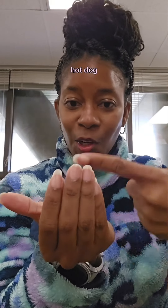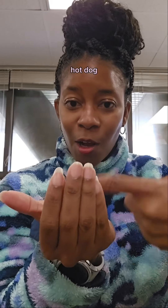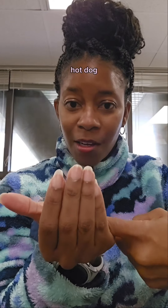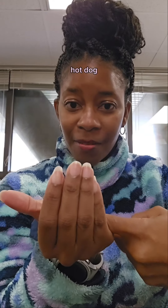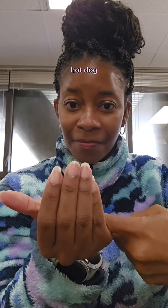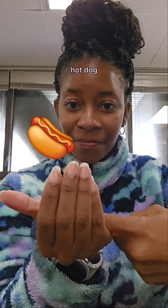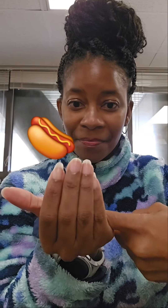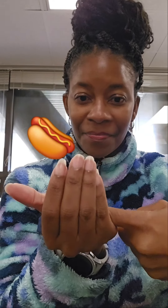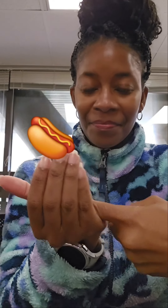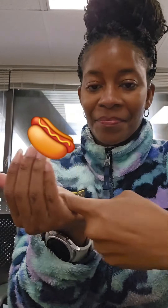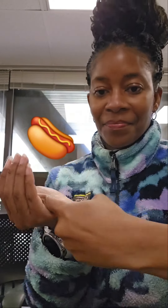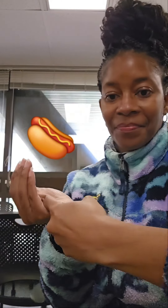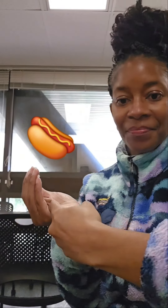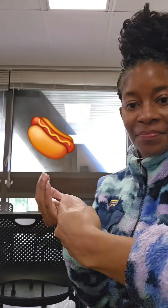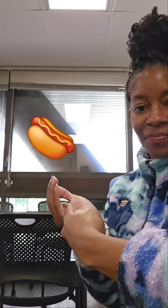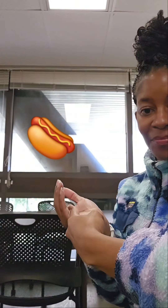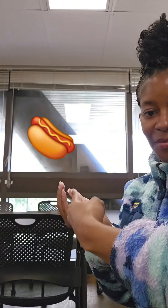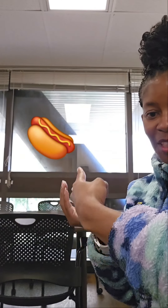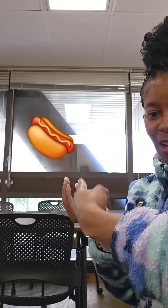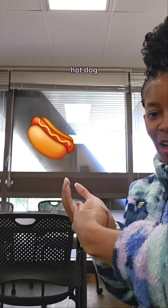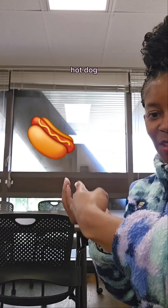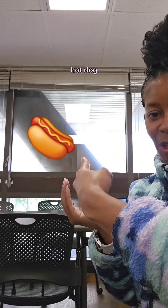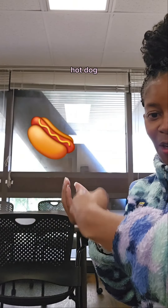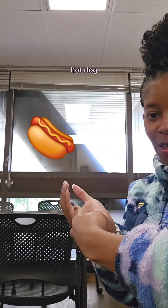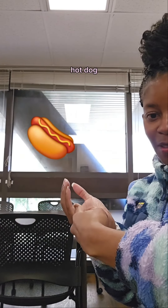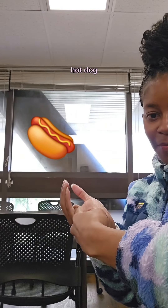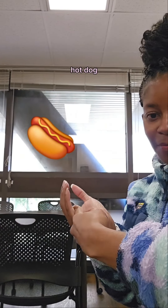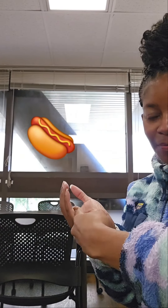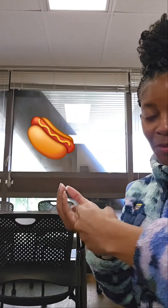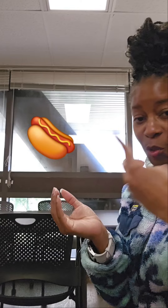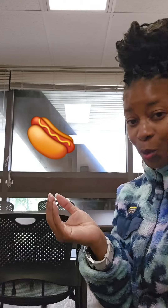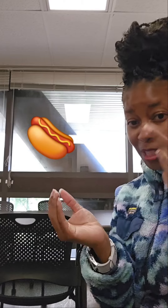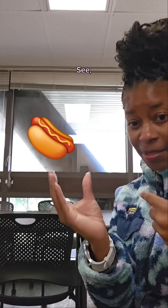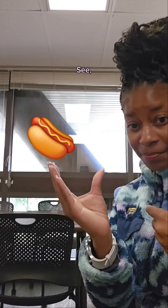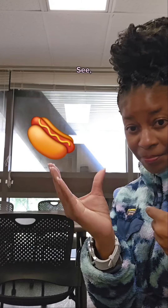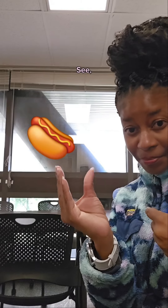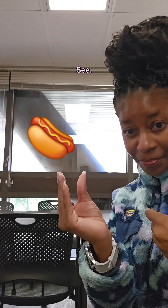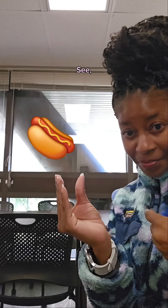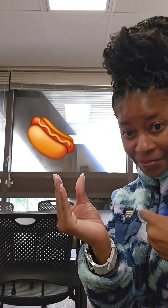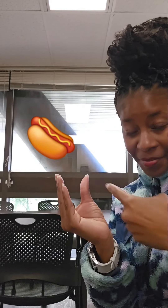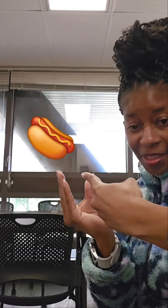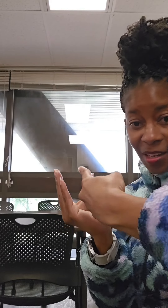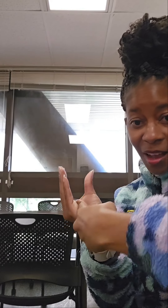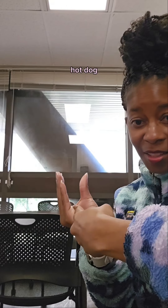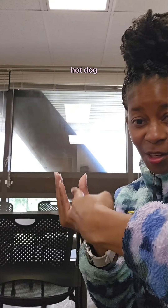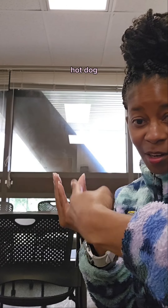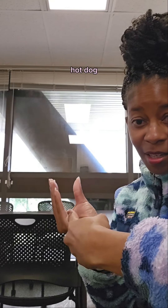dog. Hot dog. See? Hot dog.